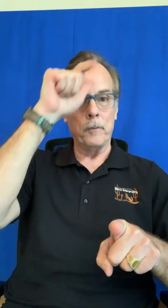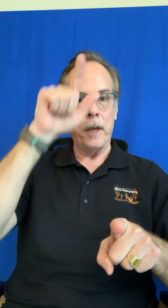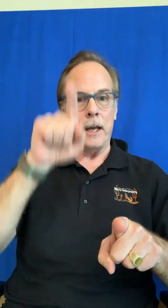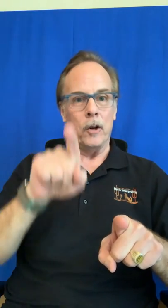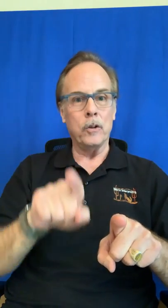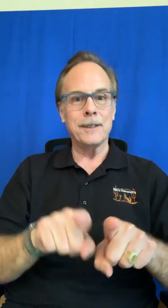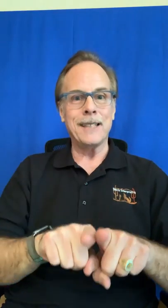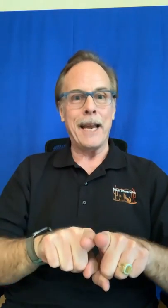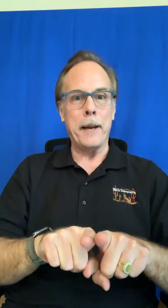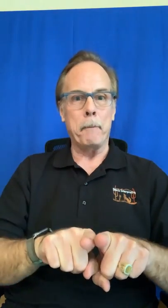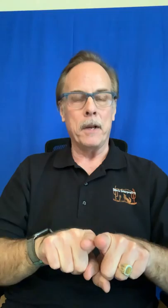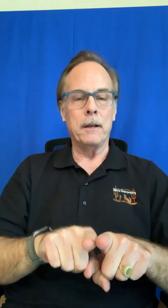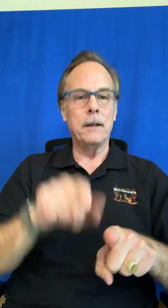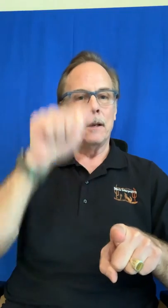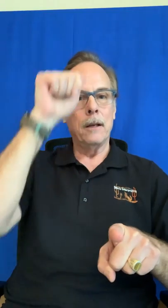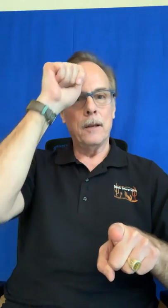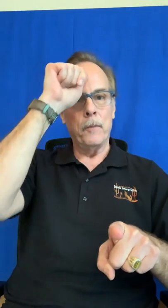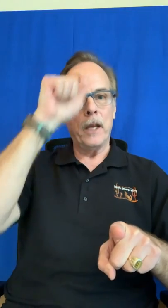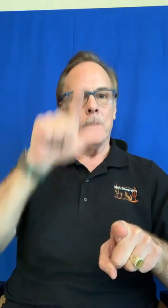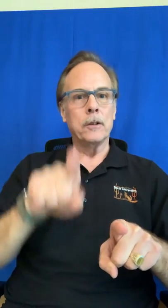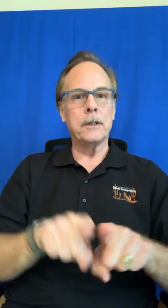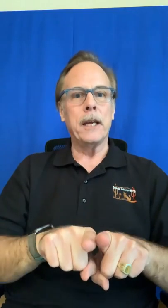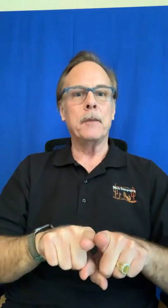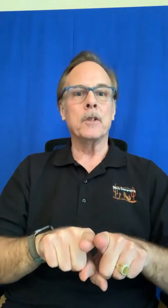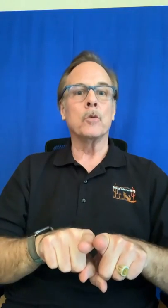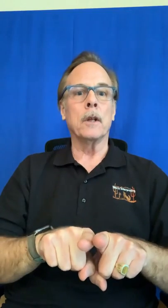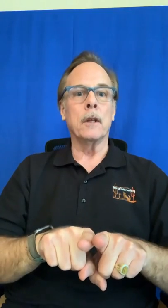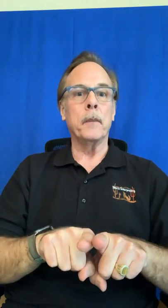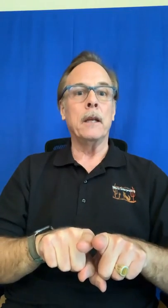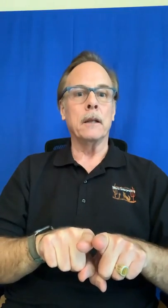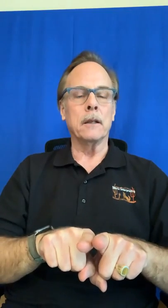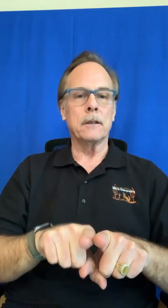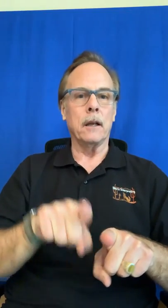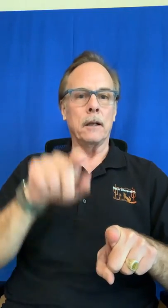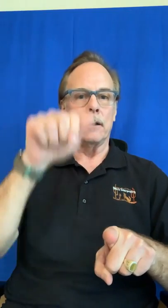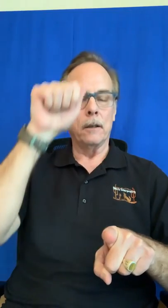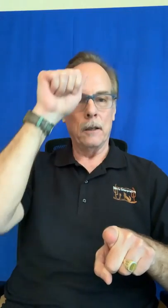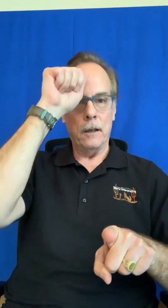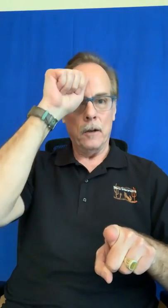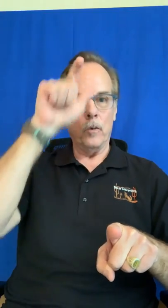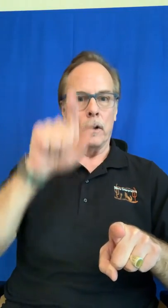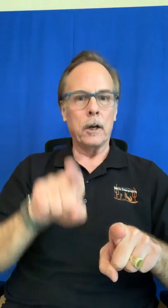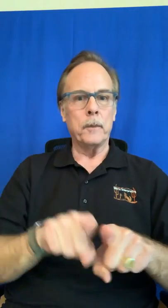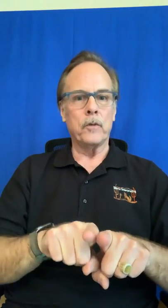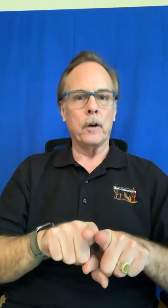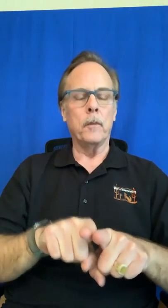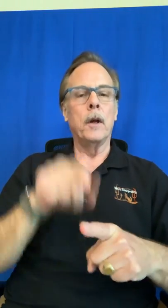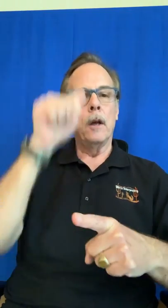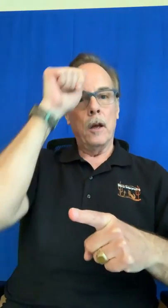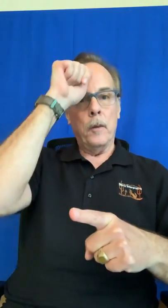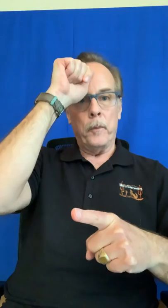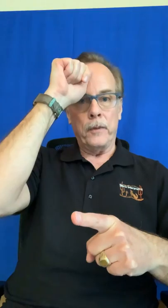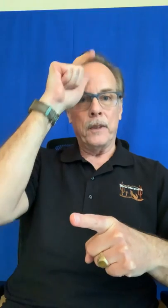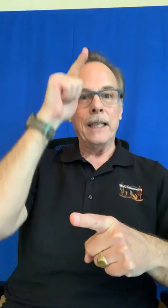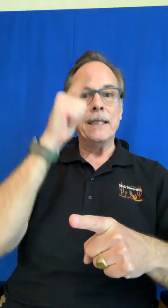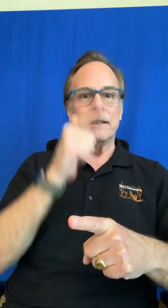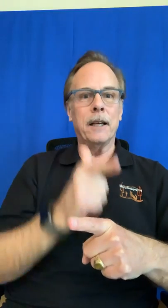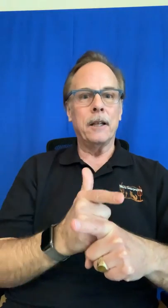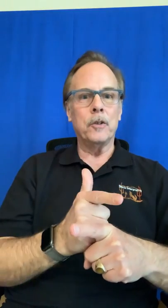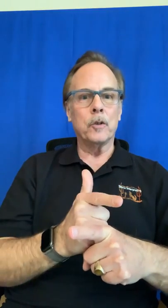male same male same is really the meaning of the sign where it comes from but these days you'll